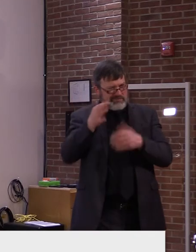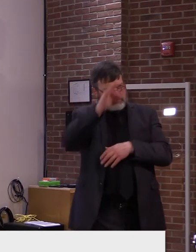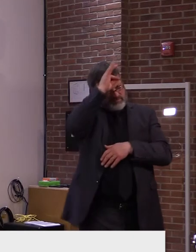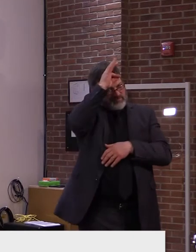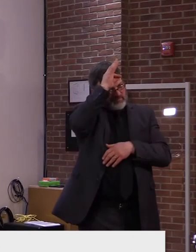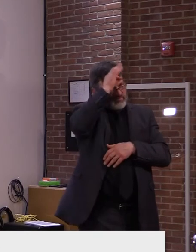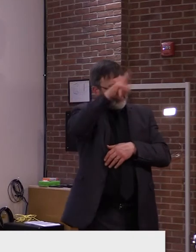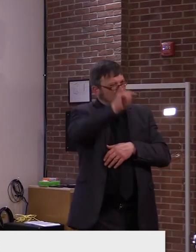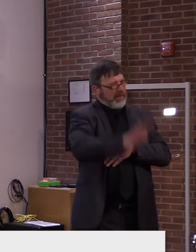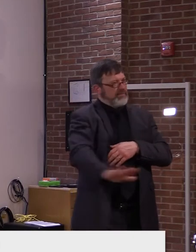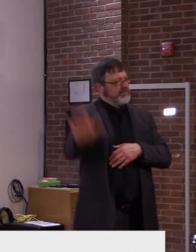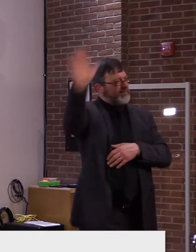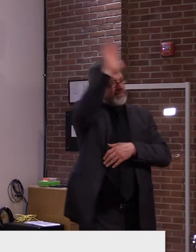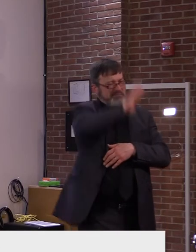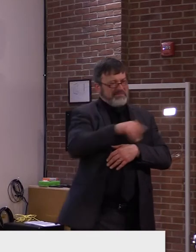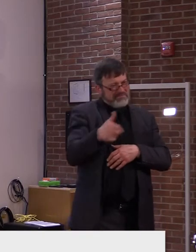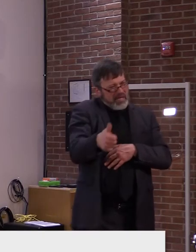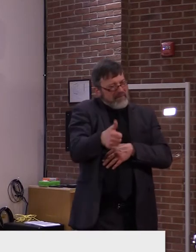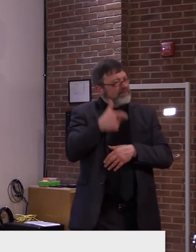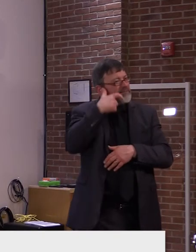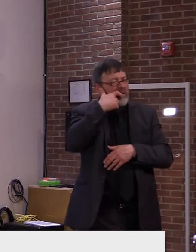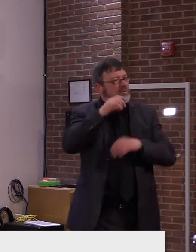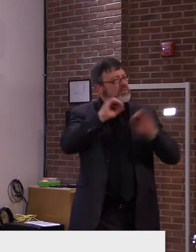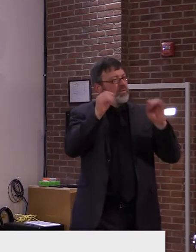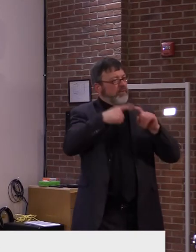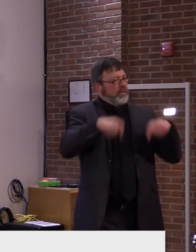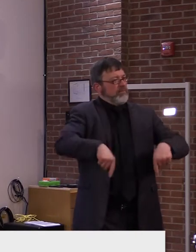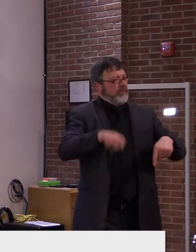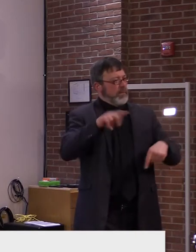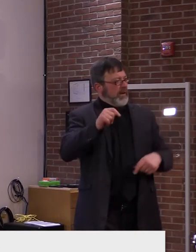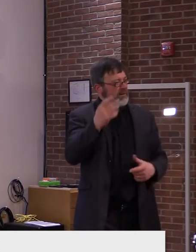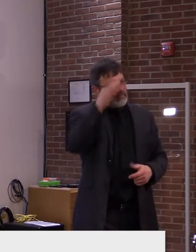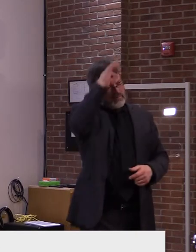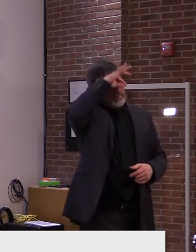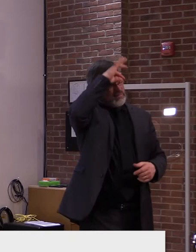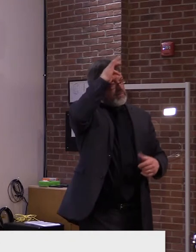are there plans for more clinics opening in the Southern part of the state?